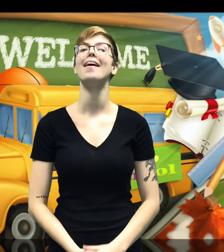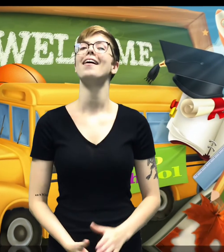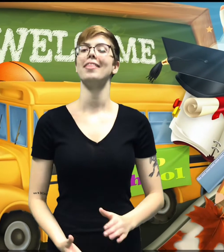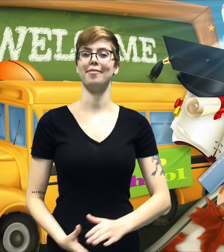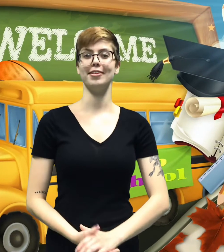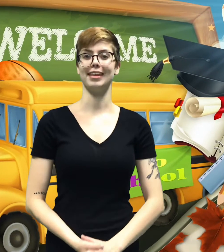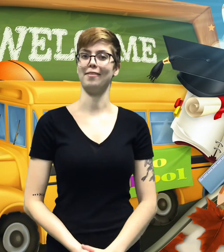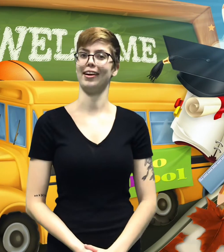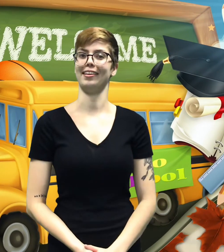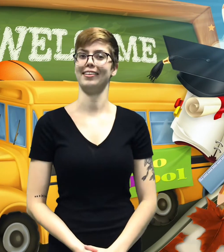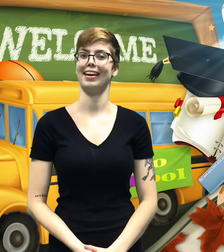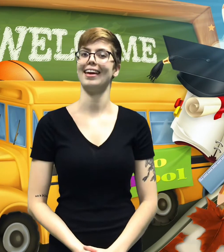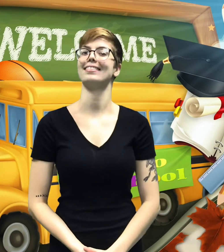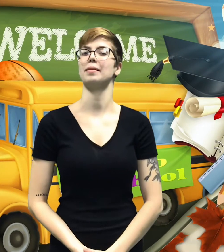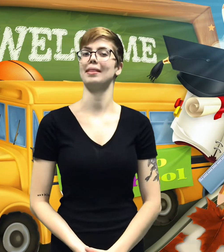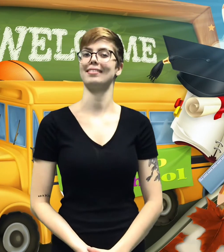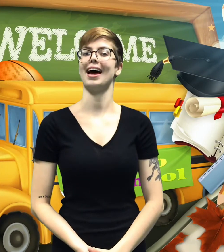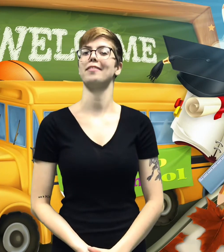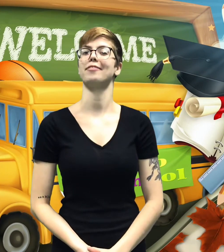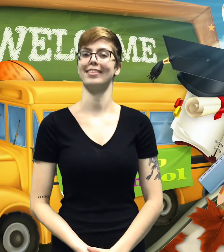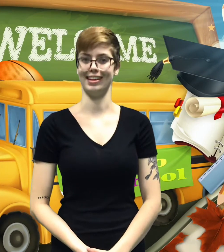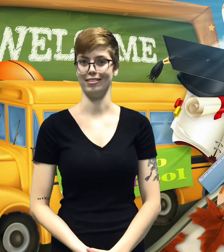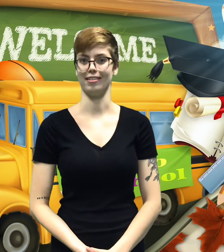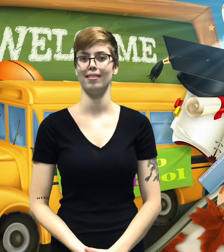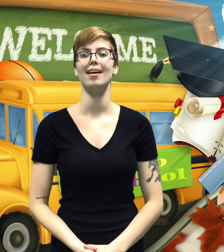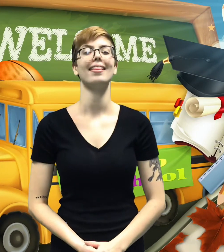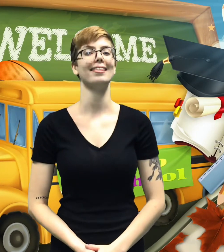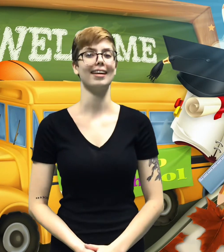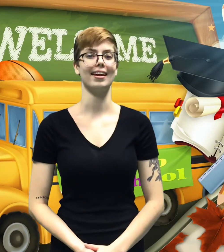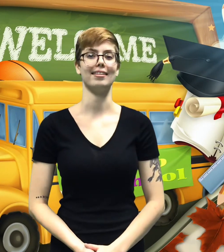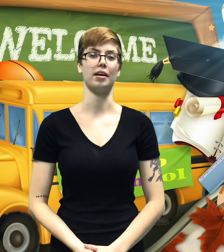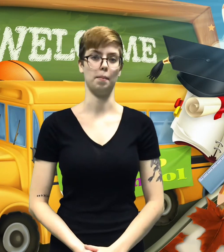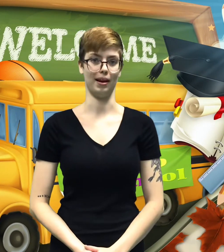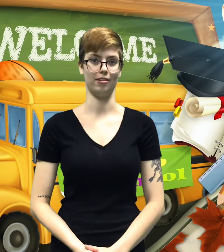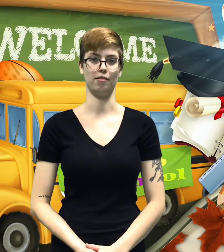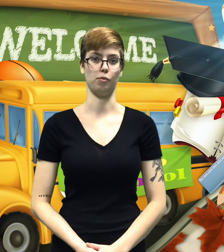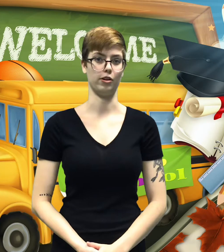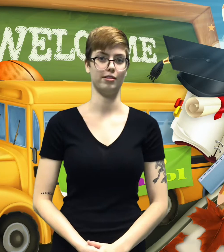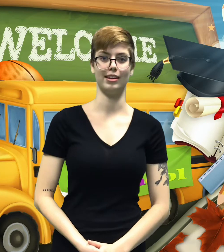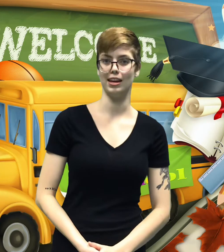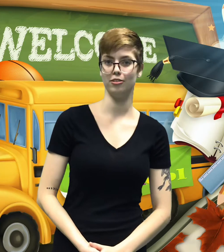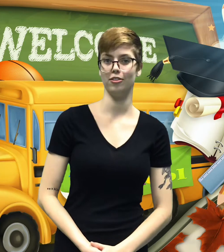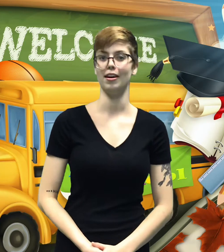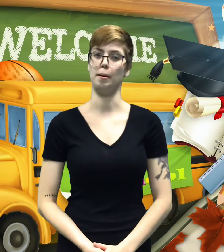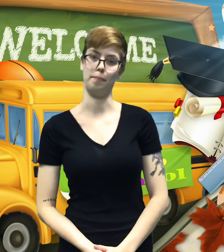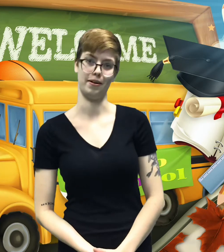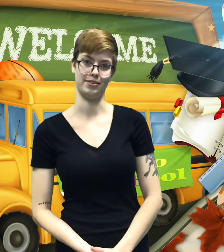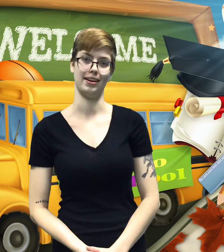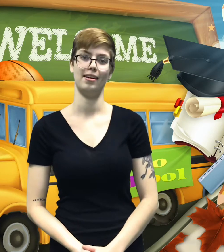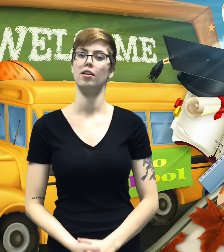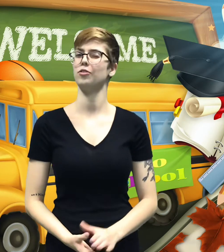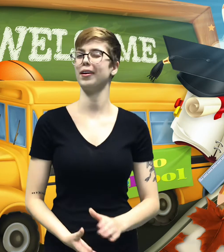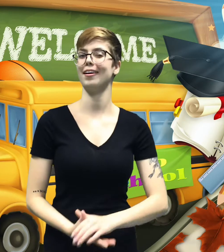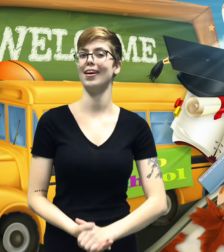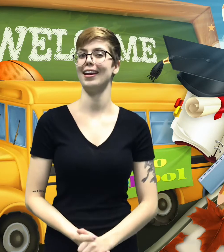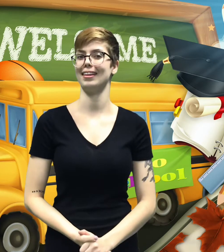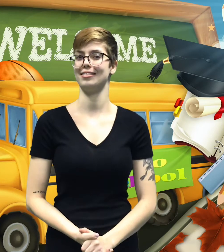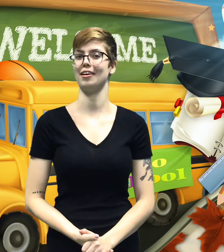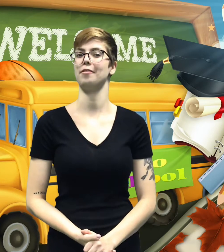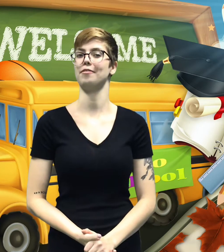The first sign we're going to learn today is going to be the sign for teacher. This sign is a combination of the words teach and person. So we're going go ahead and get started with